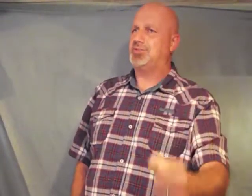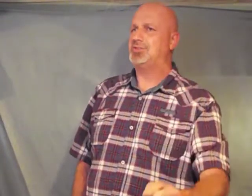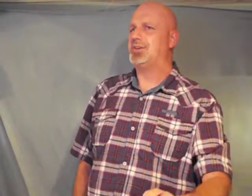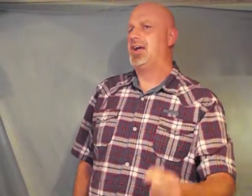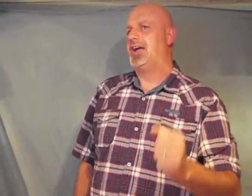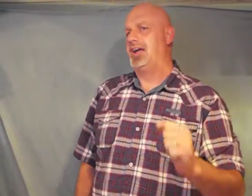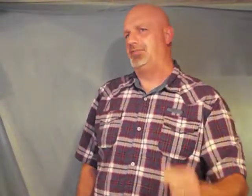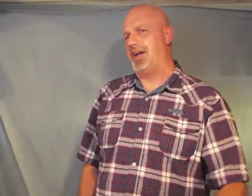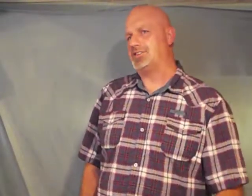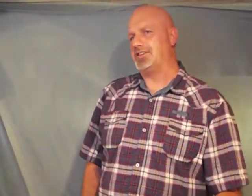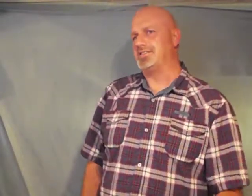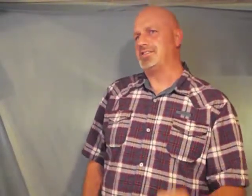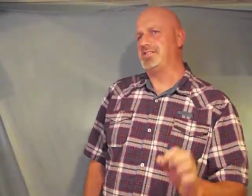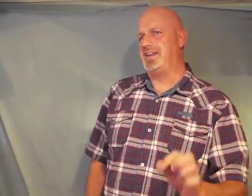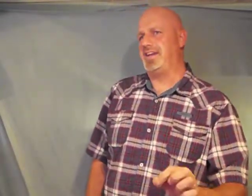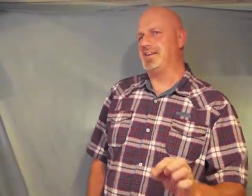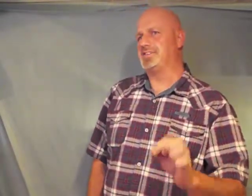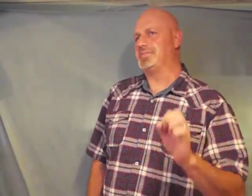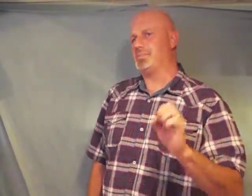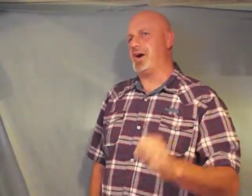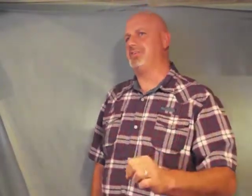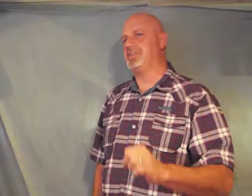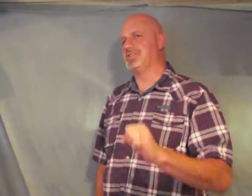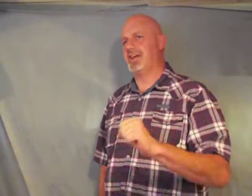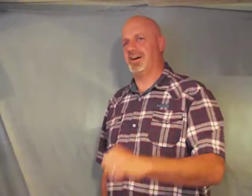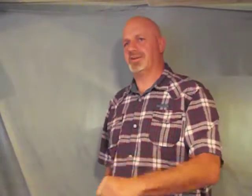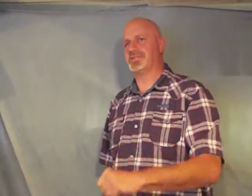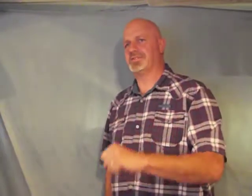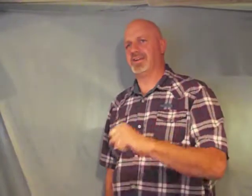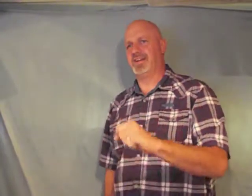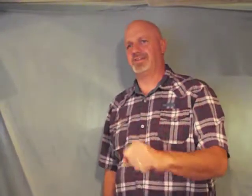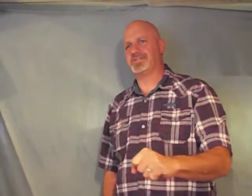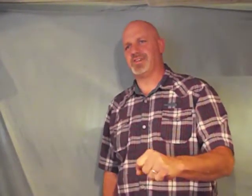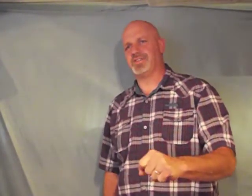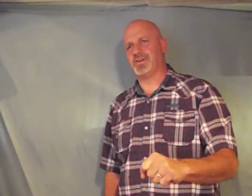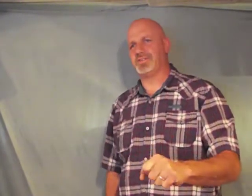evangelists deacons prophets elders leaders of the church